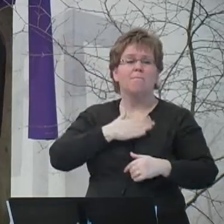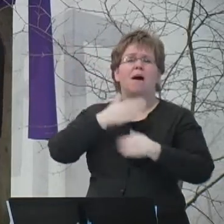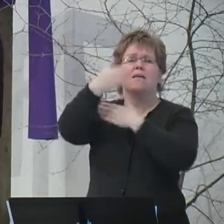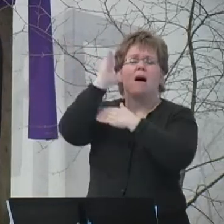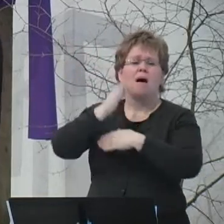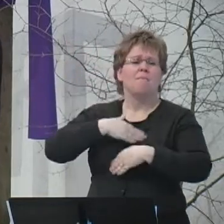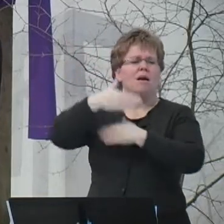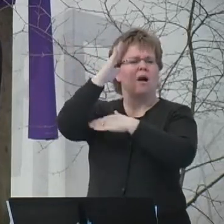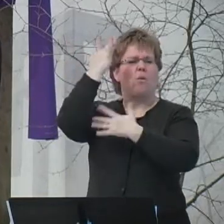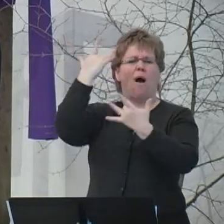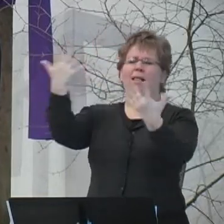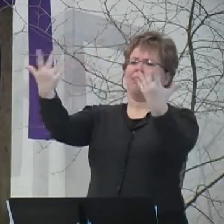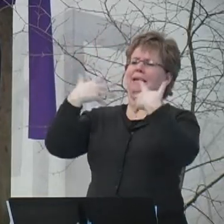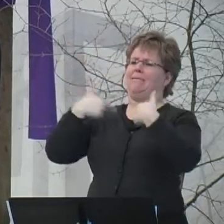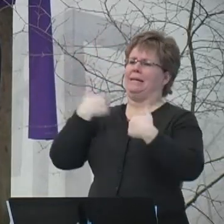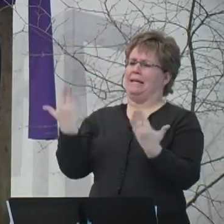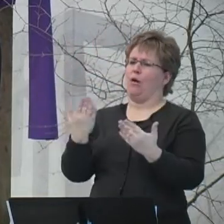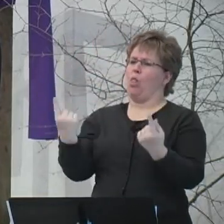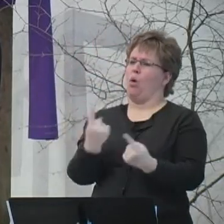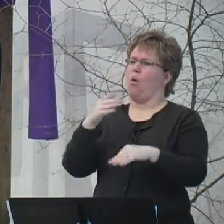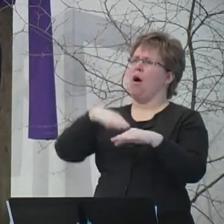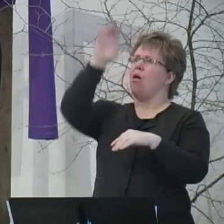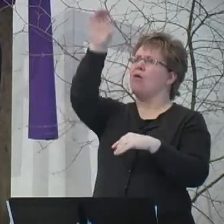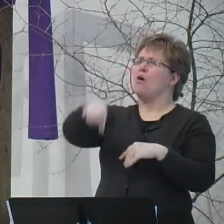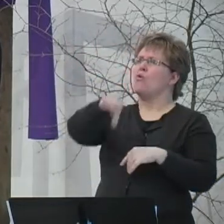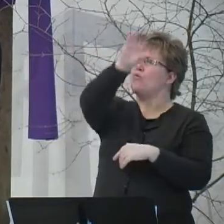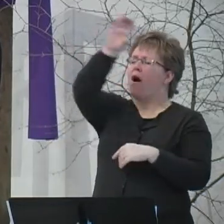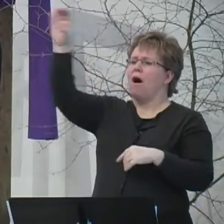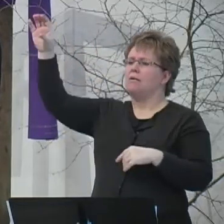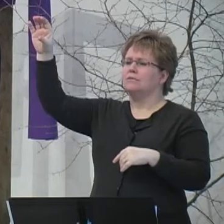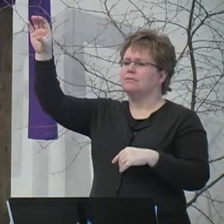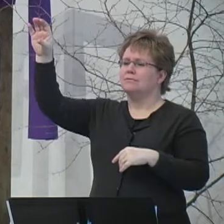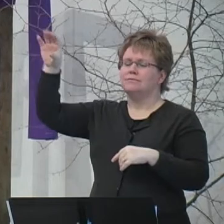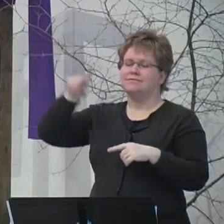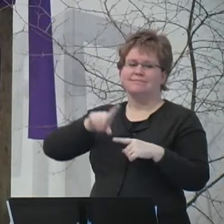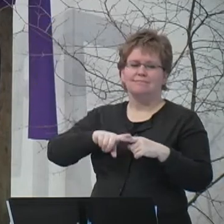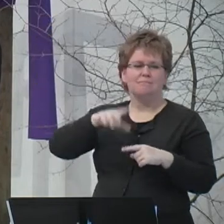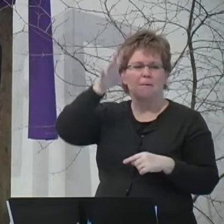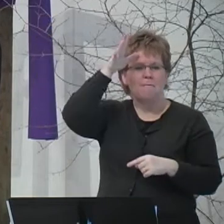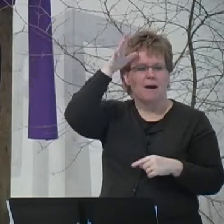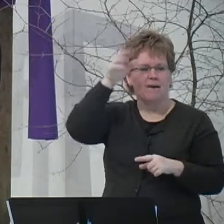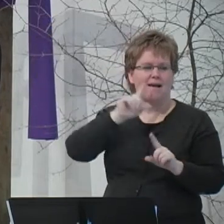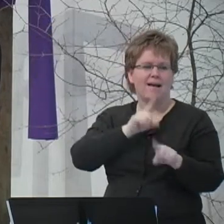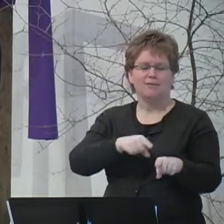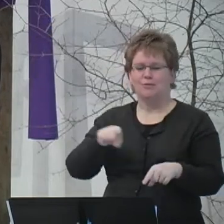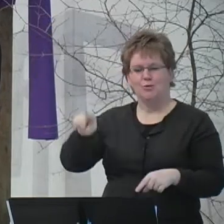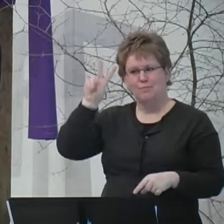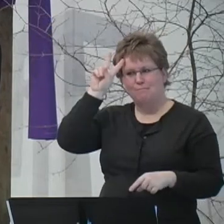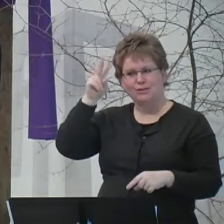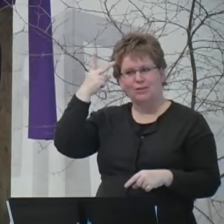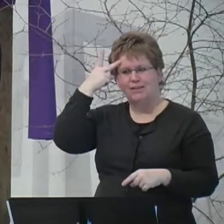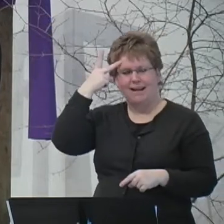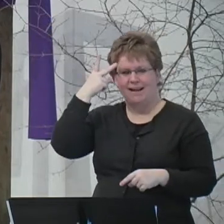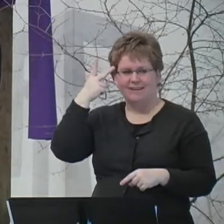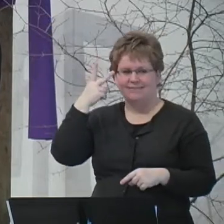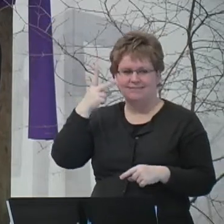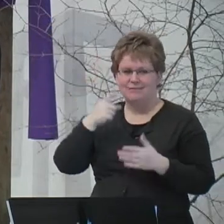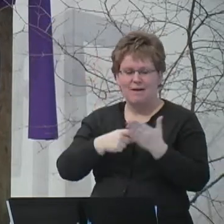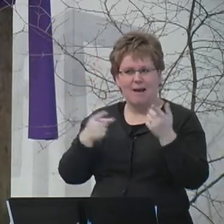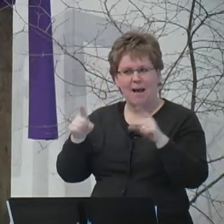God, why have you forsaken me? Papa answered, You misunderstand the mystery there.